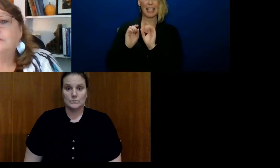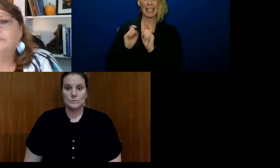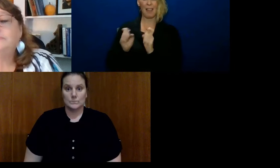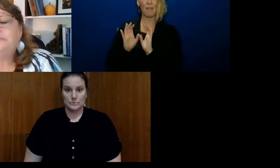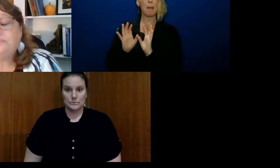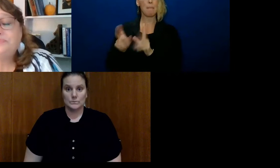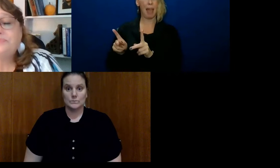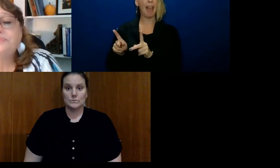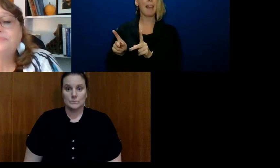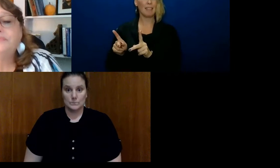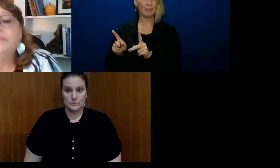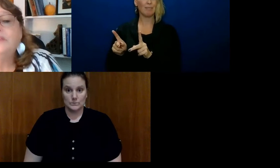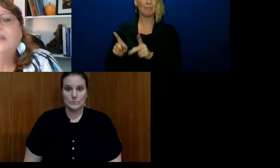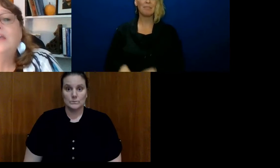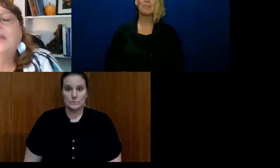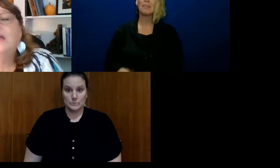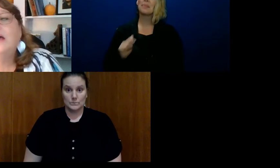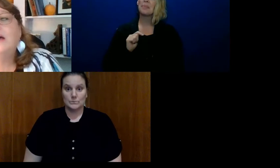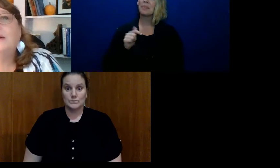whole.